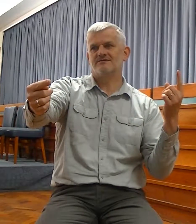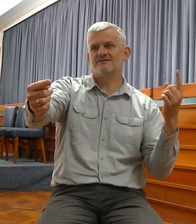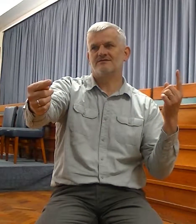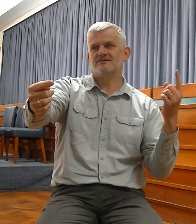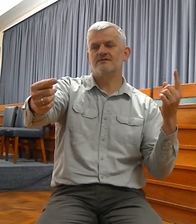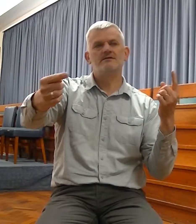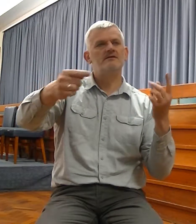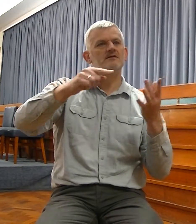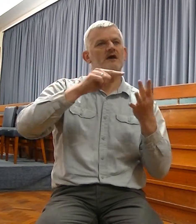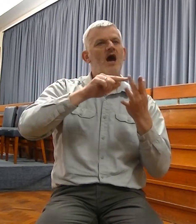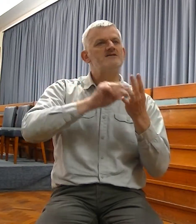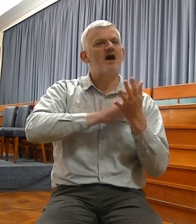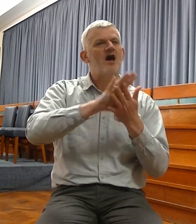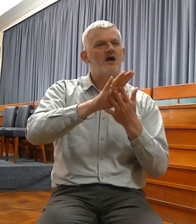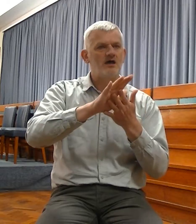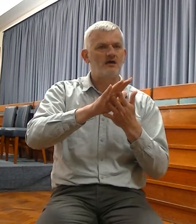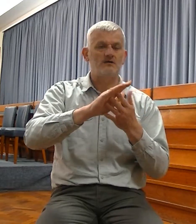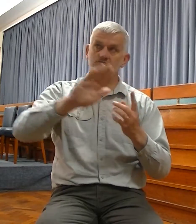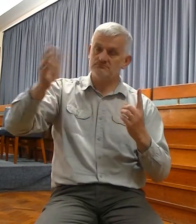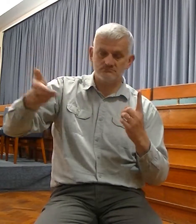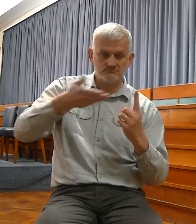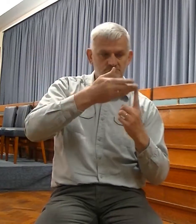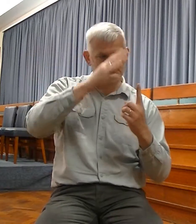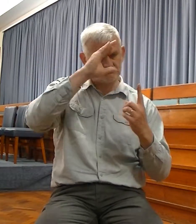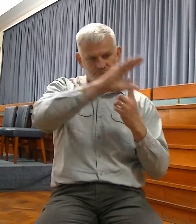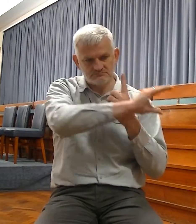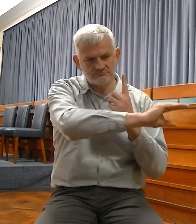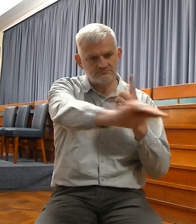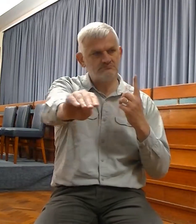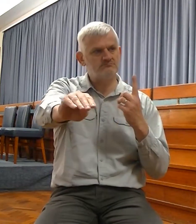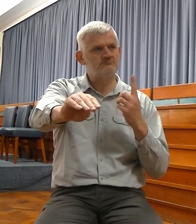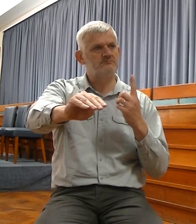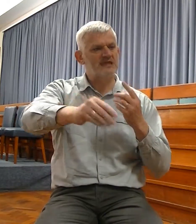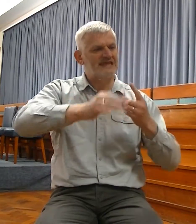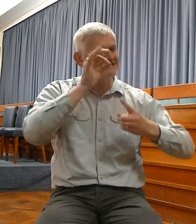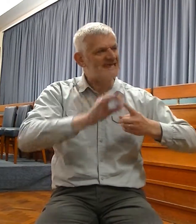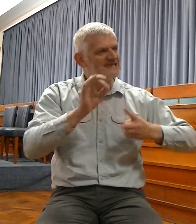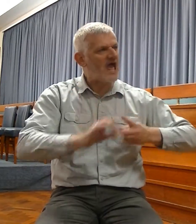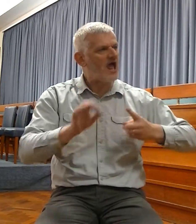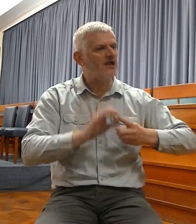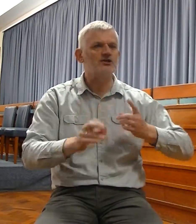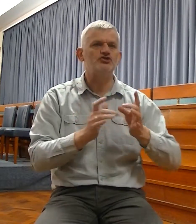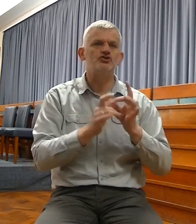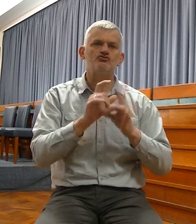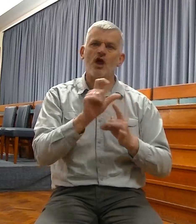generation some very wonderful things about Christ. Jeremiah prophesied in a